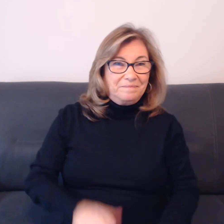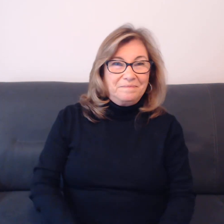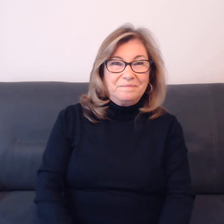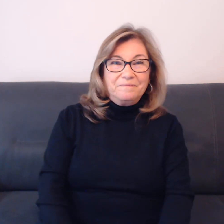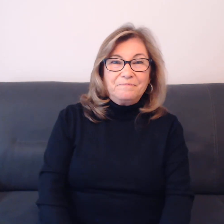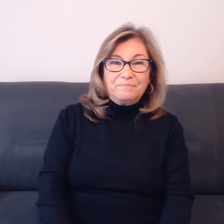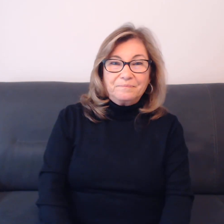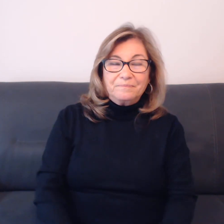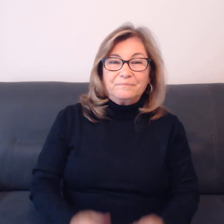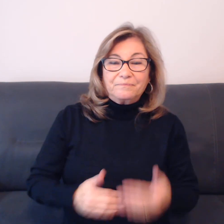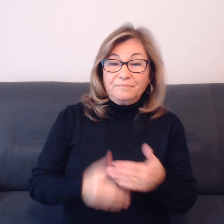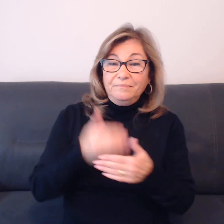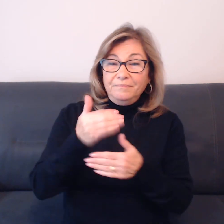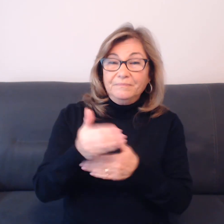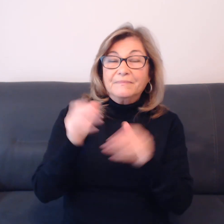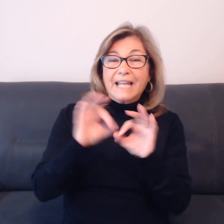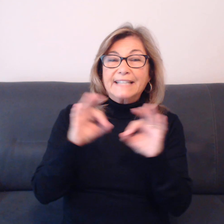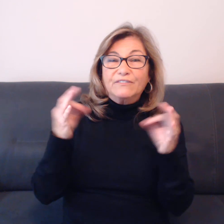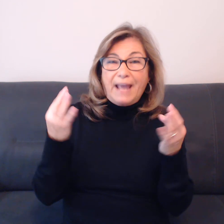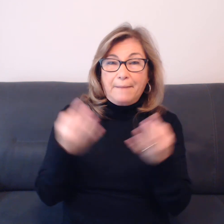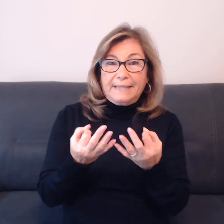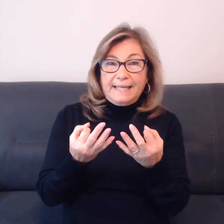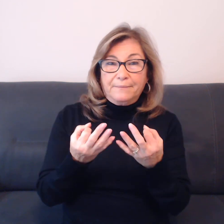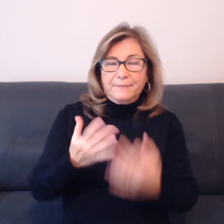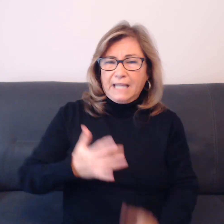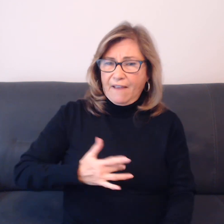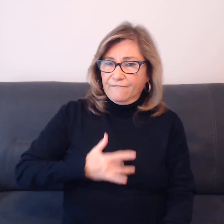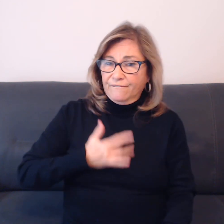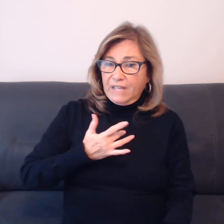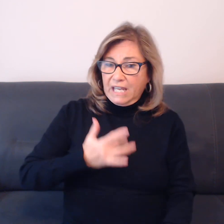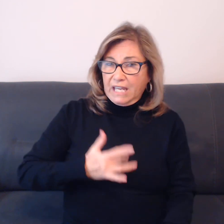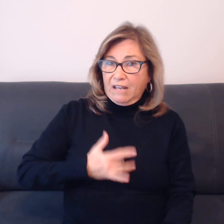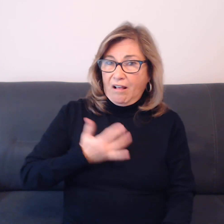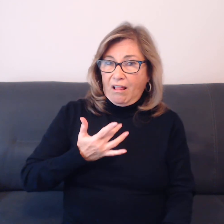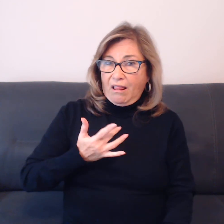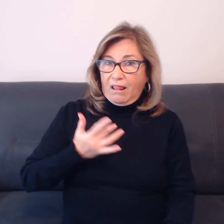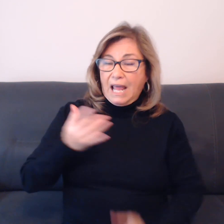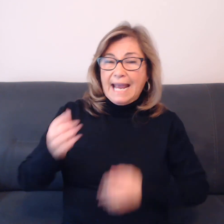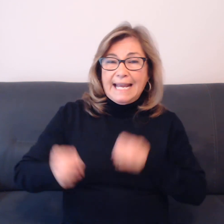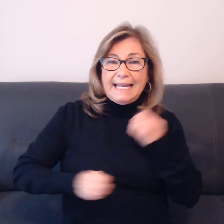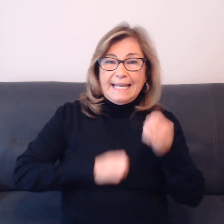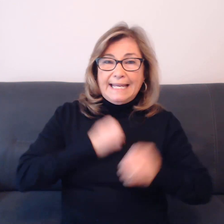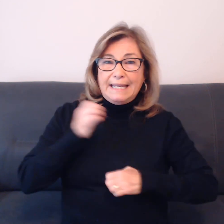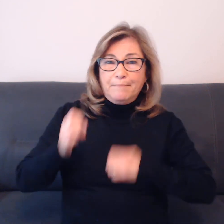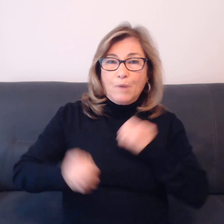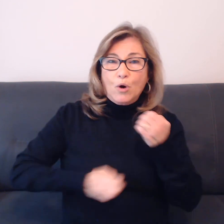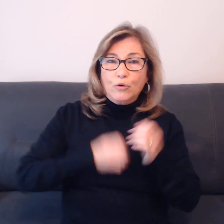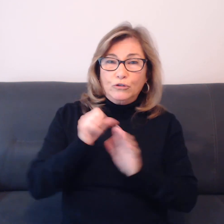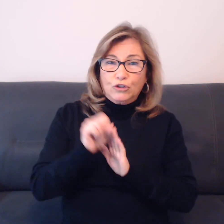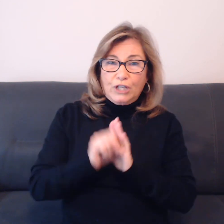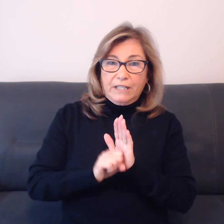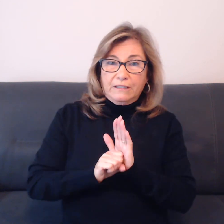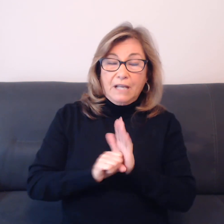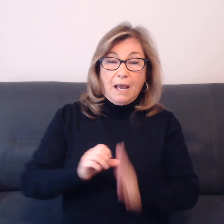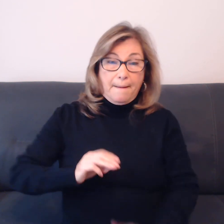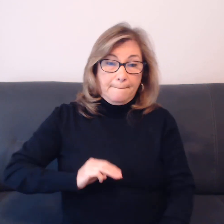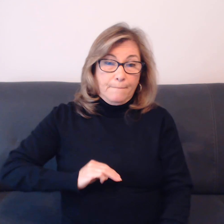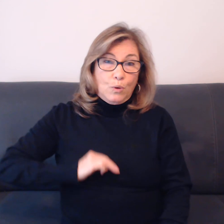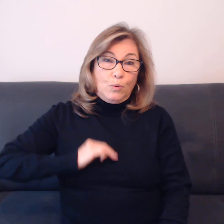Next family. Feel. Emotion. Mood. Pride.